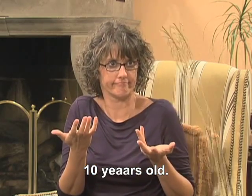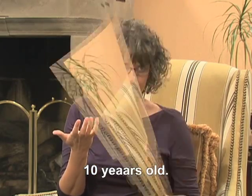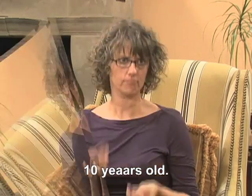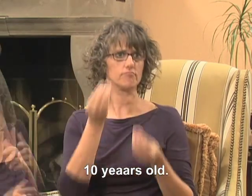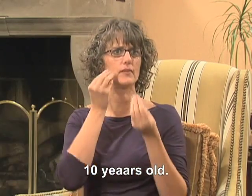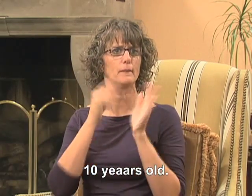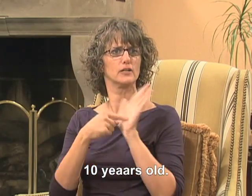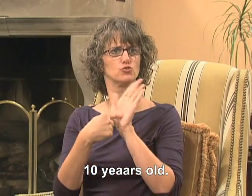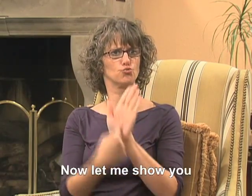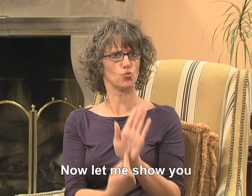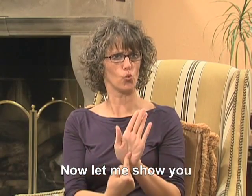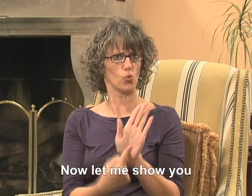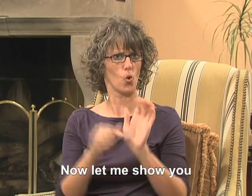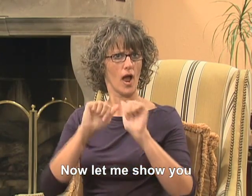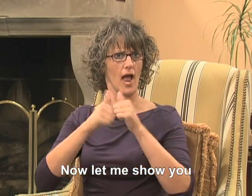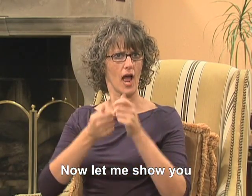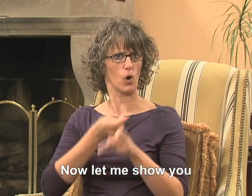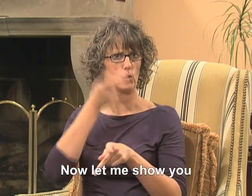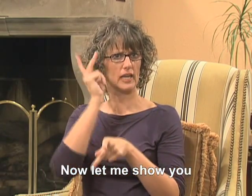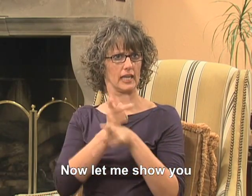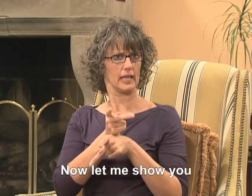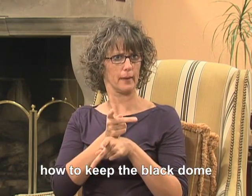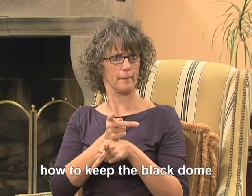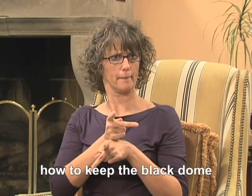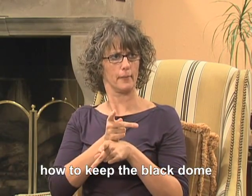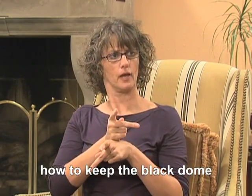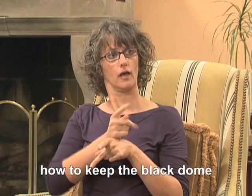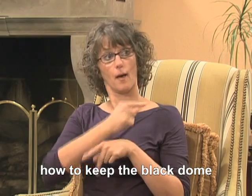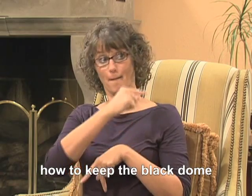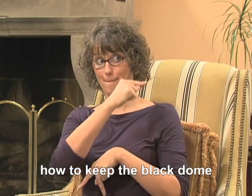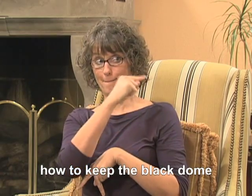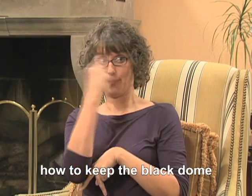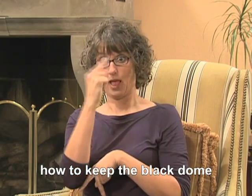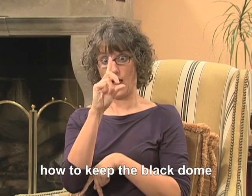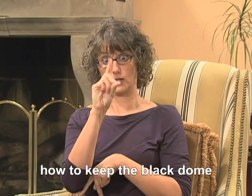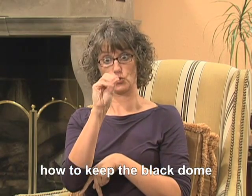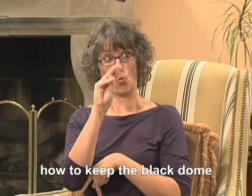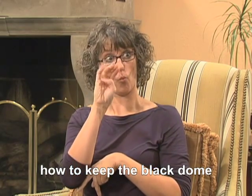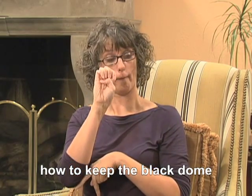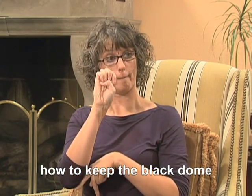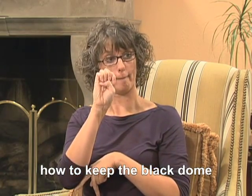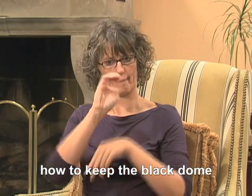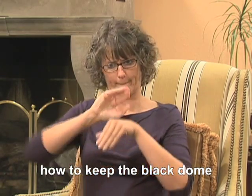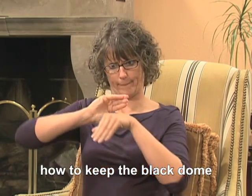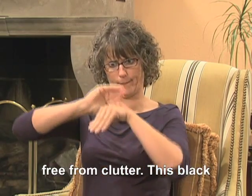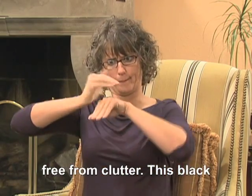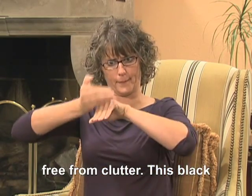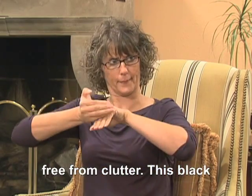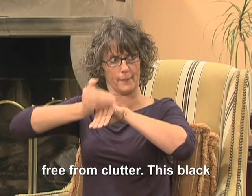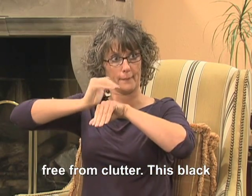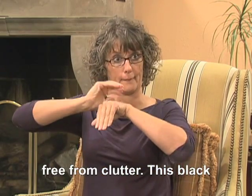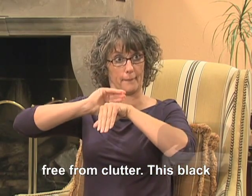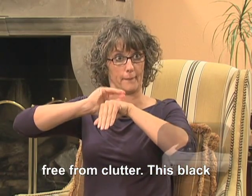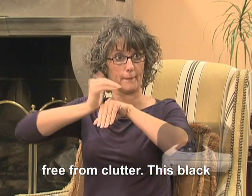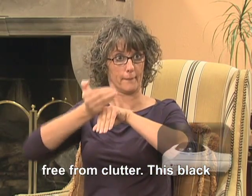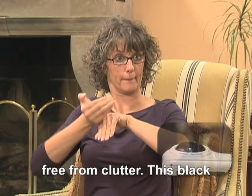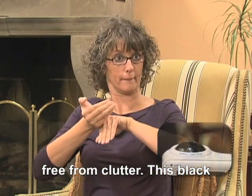Now, let me show you how to keep the black dome free